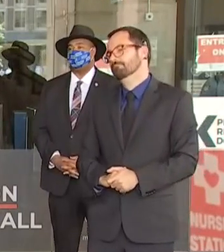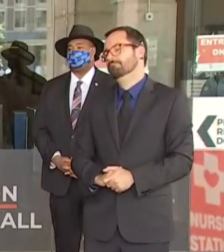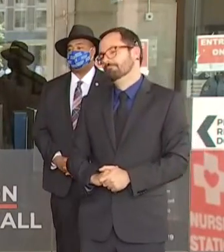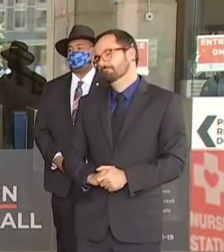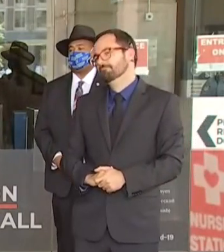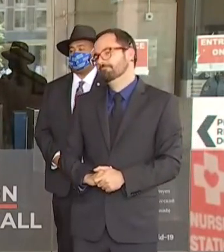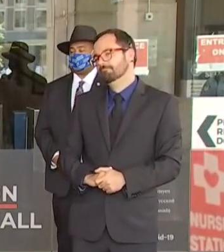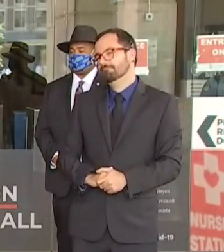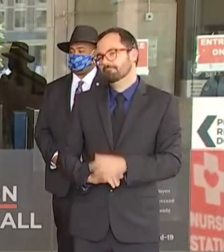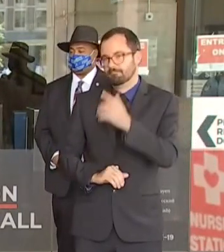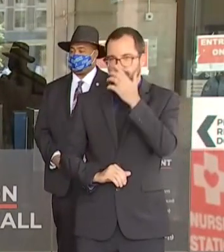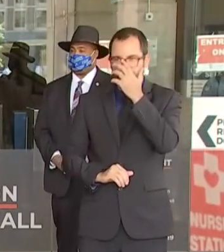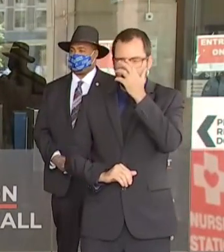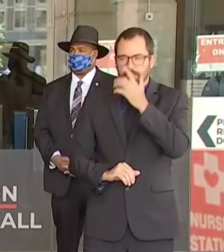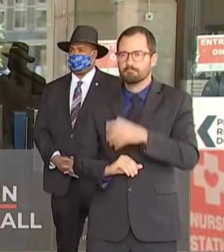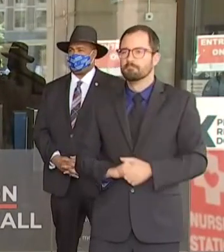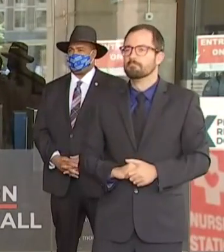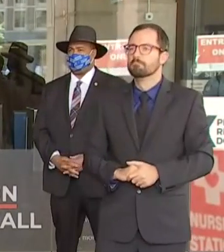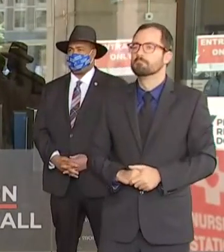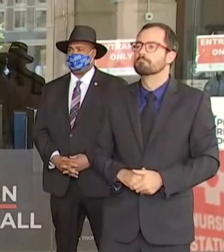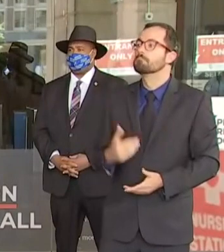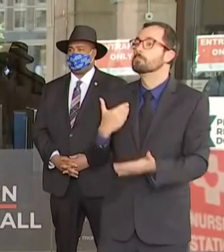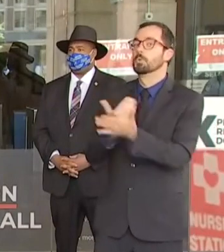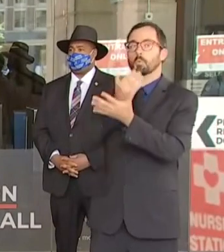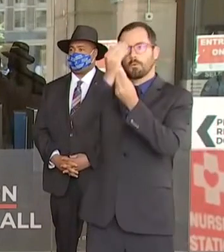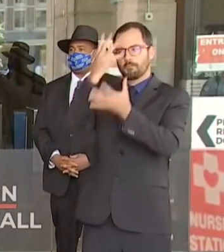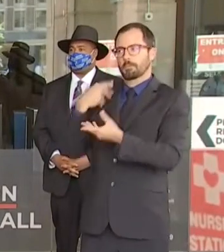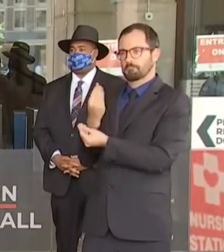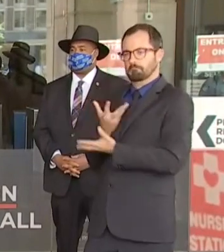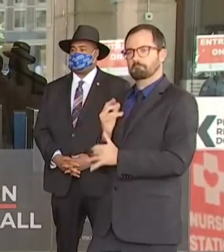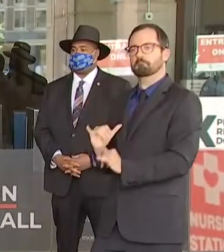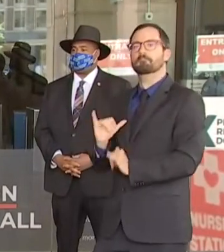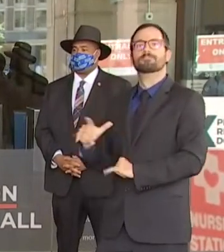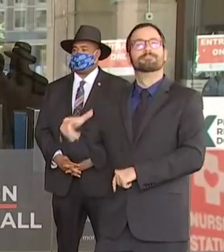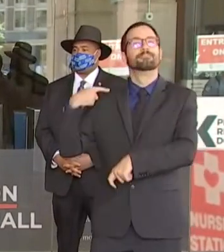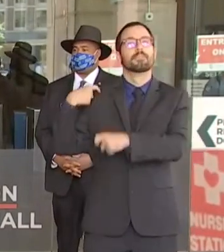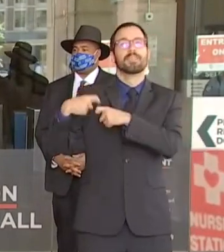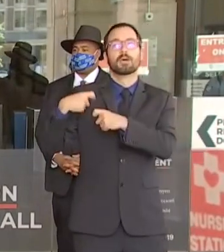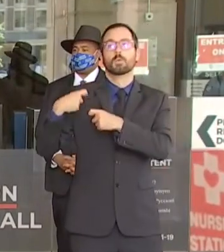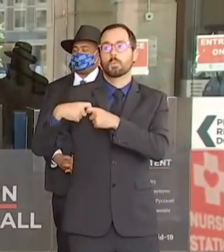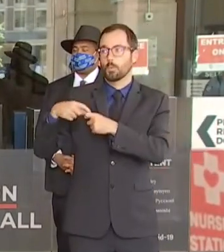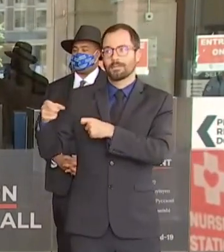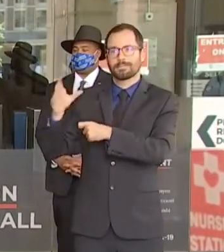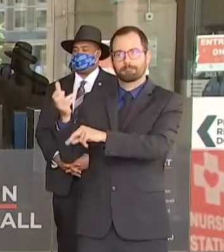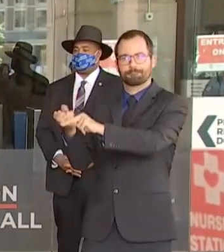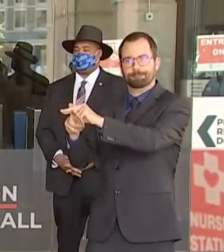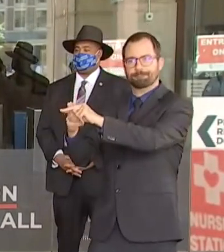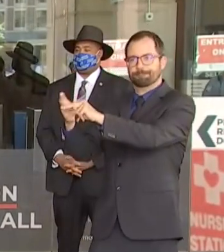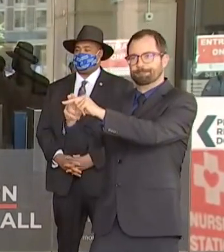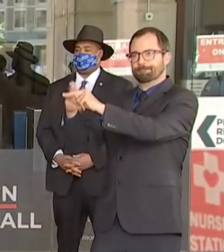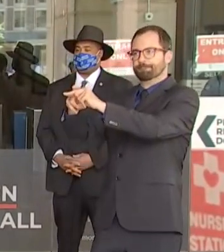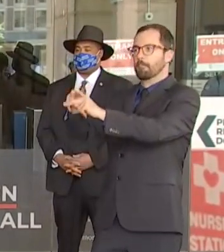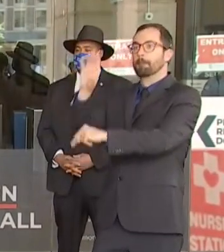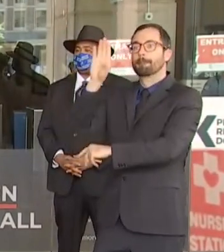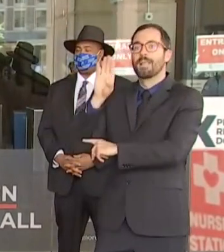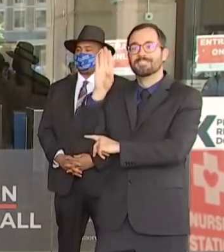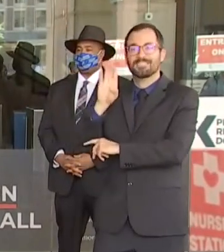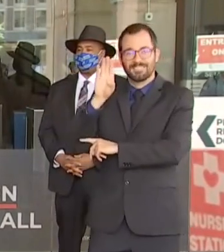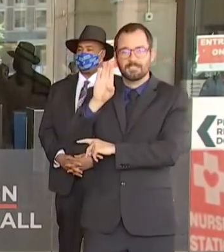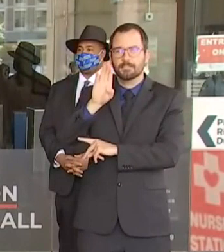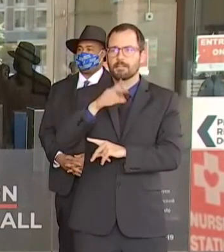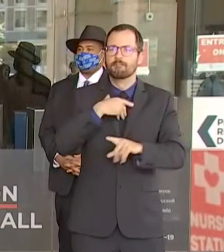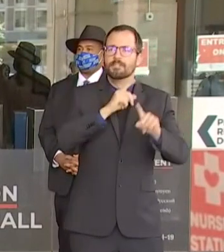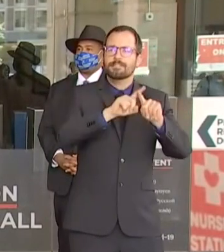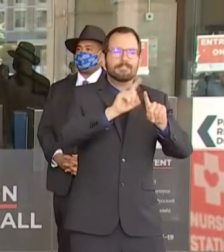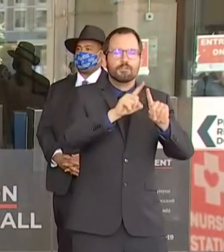positive rates in the Latino community. Latino residents make up 20% of the population here in the city of Boston but they are